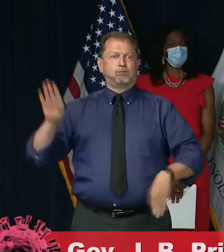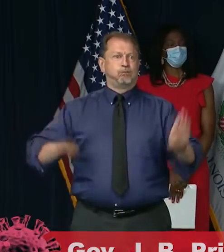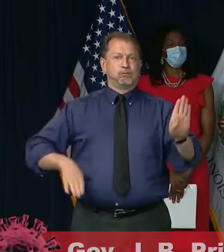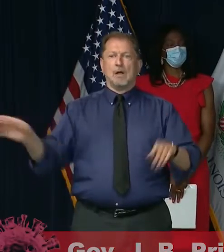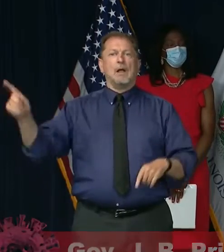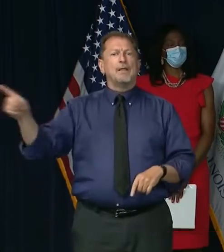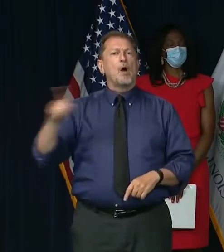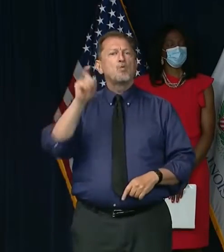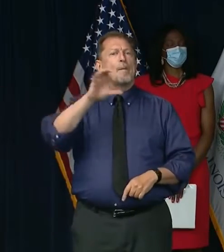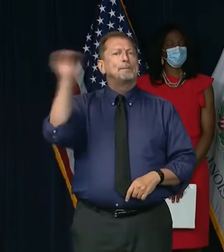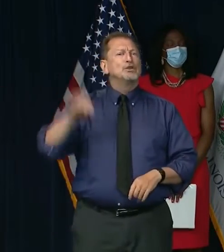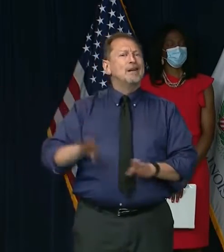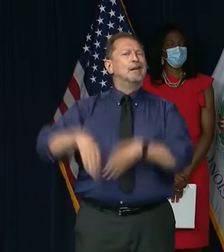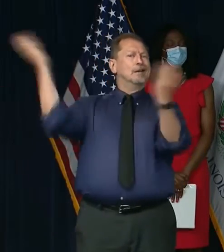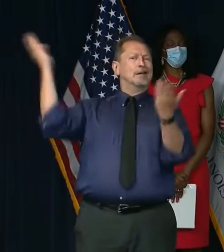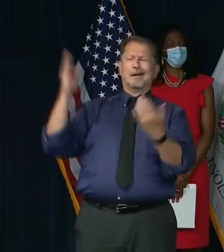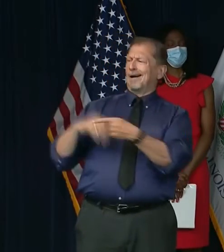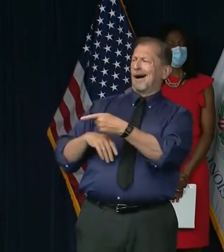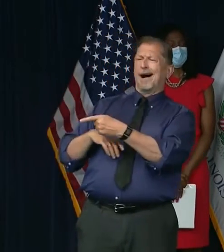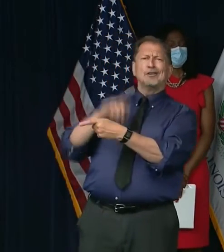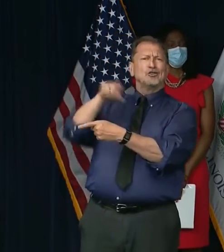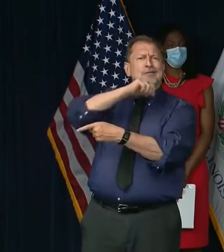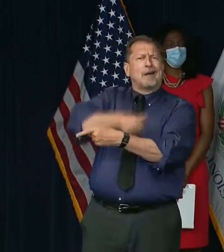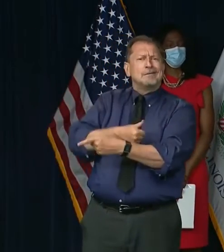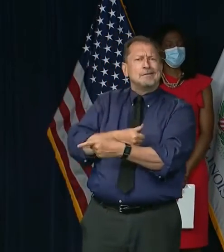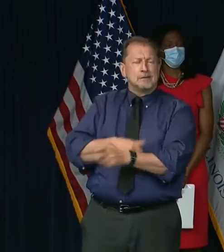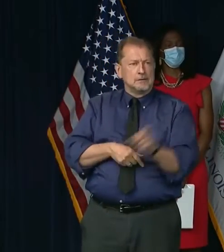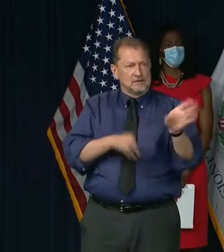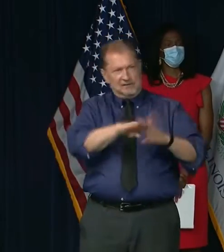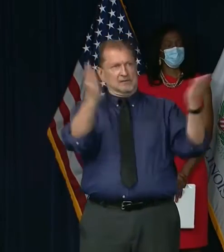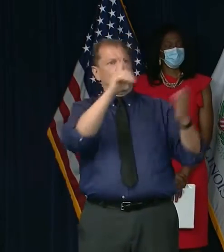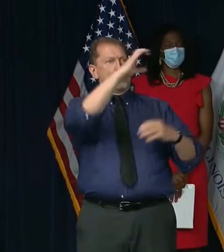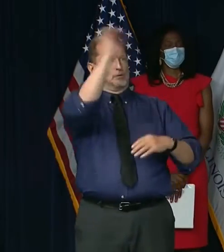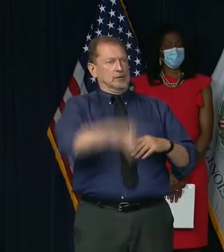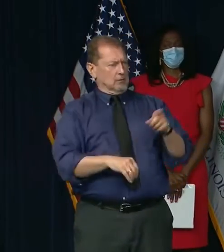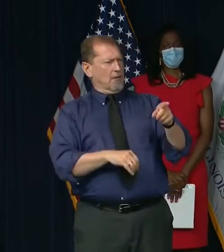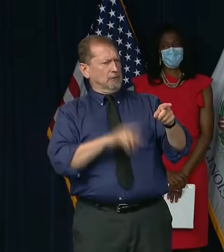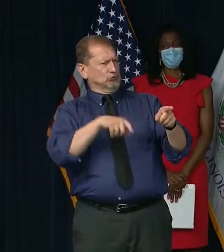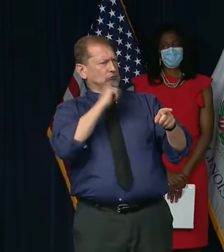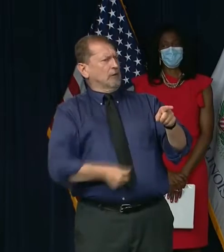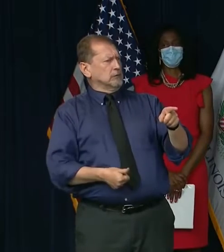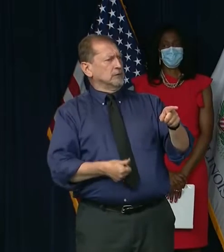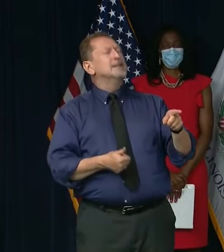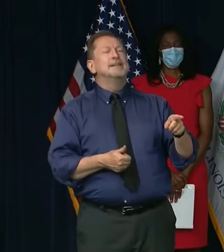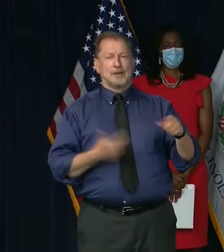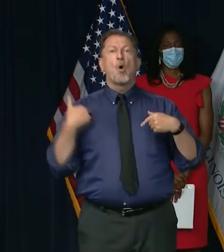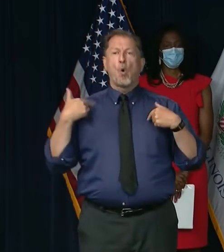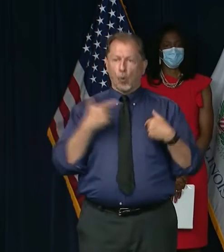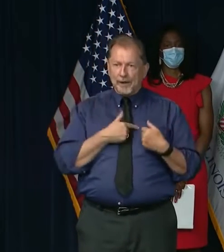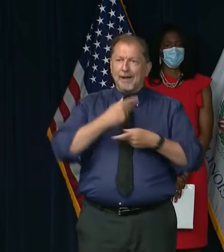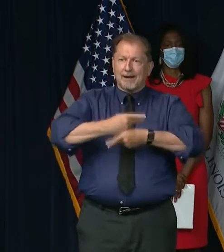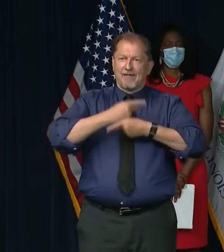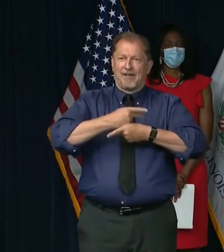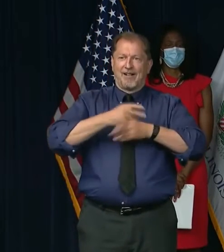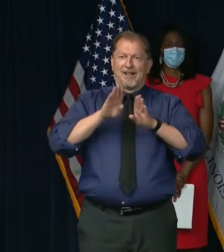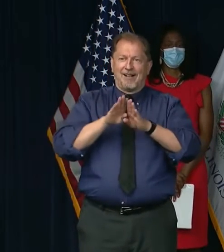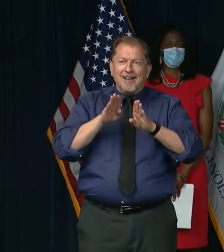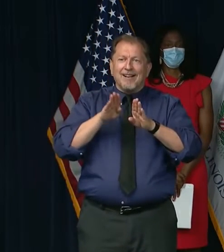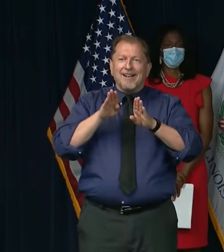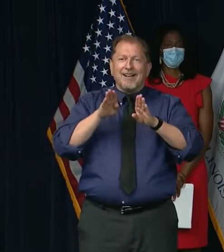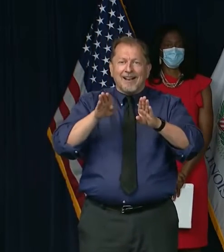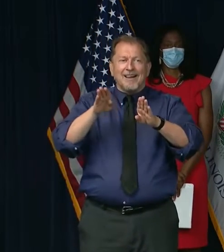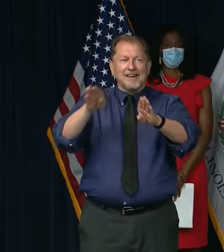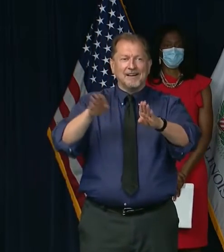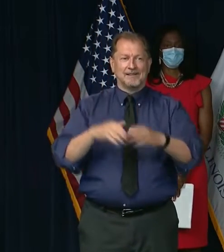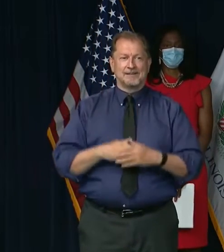things up completely. Or done it in a not in a measured fashion and they're suffering from it. Okay. This question is